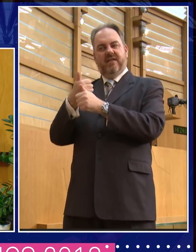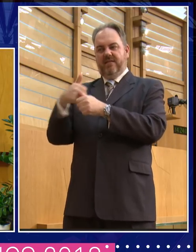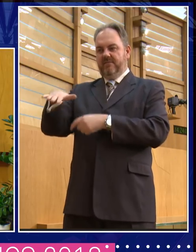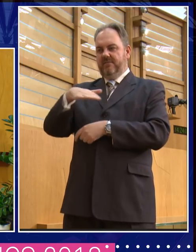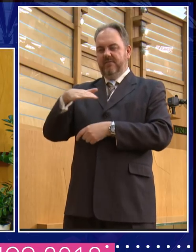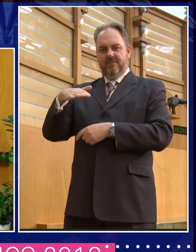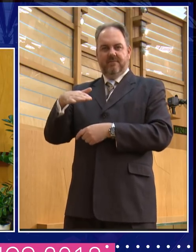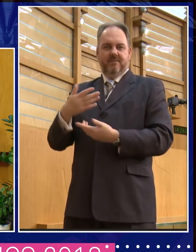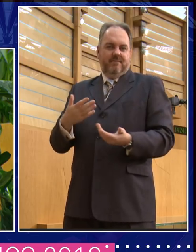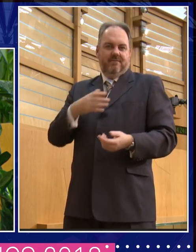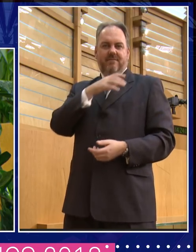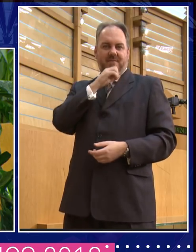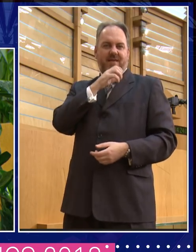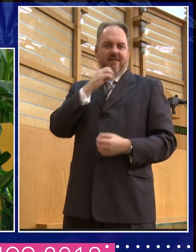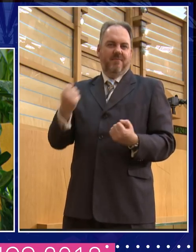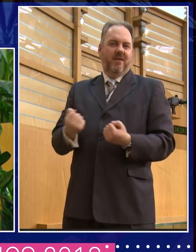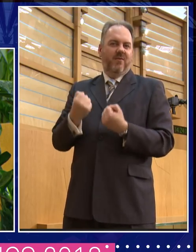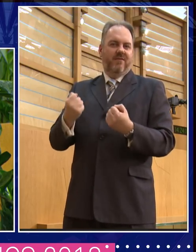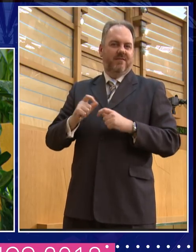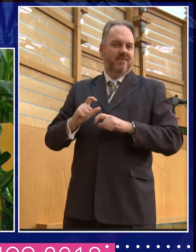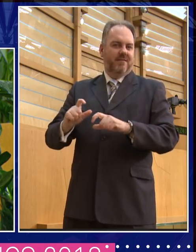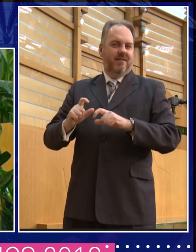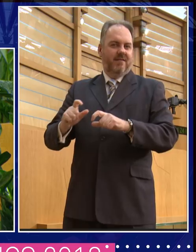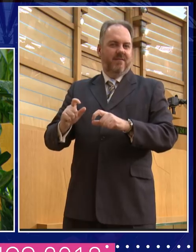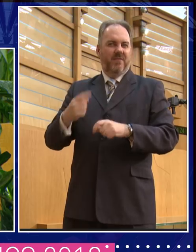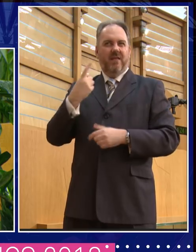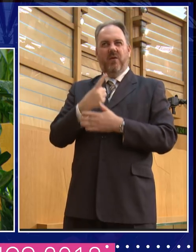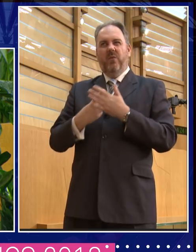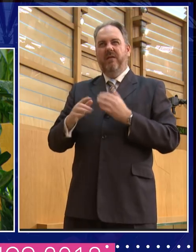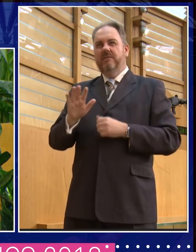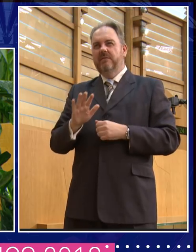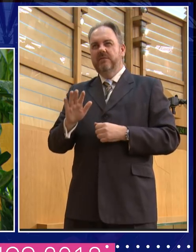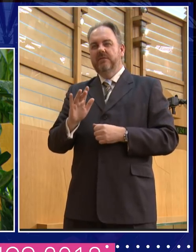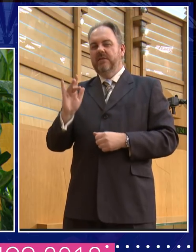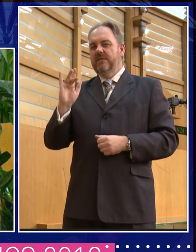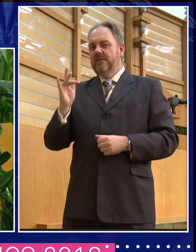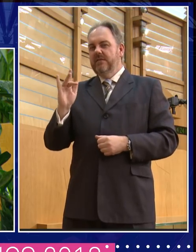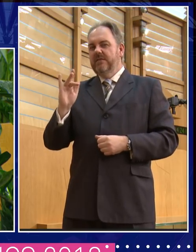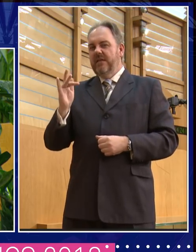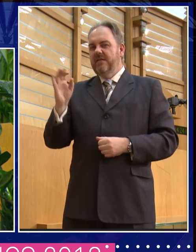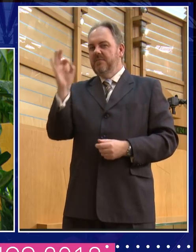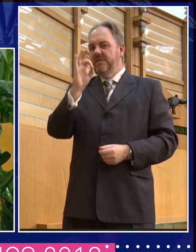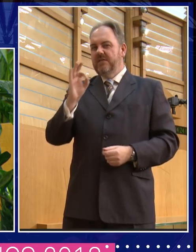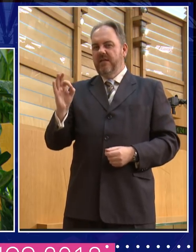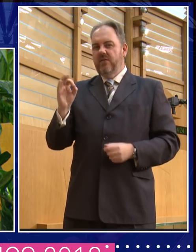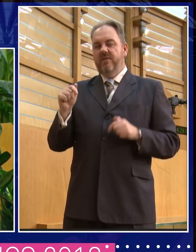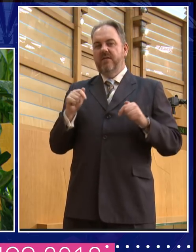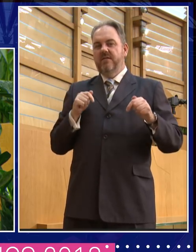and you think that something like 10% of the directors of big Hollywood